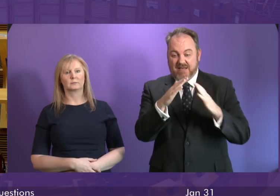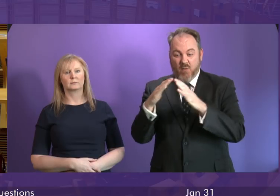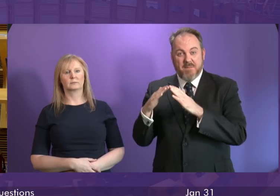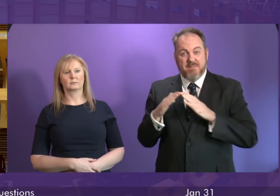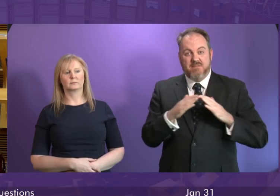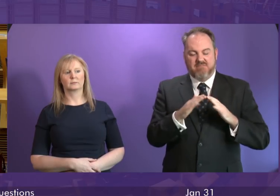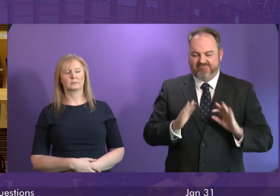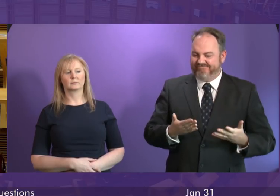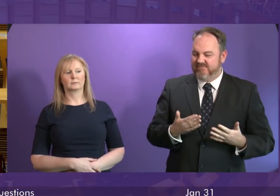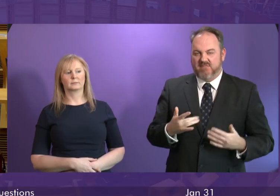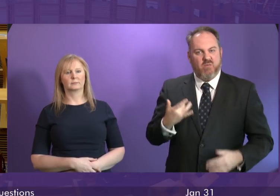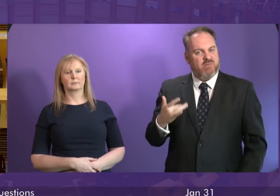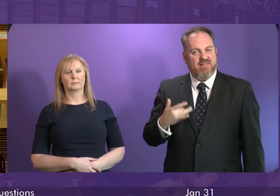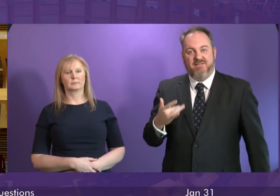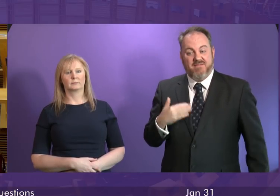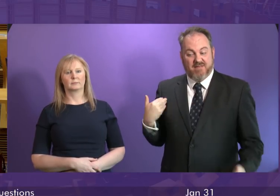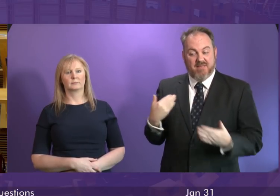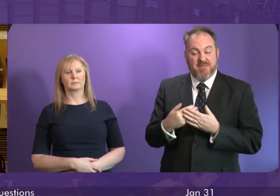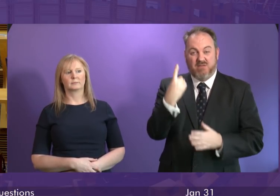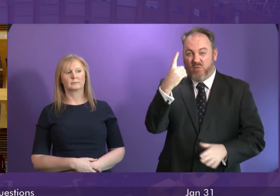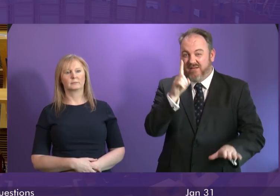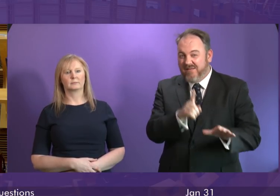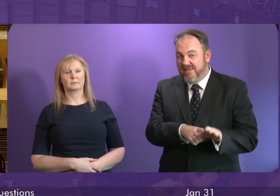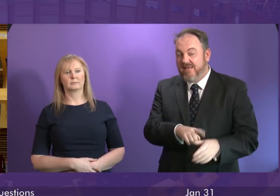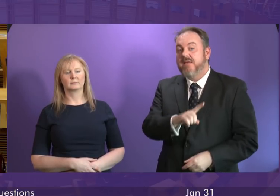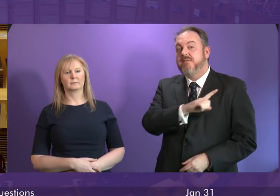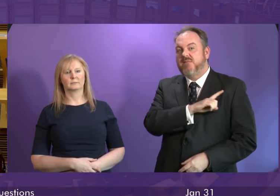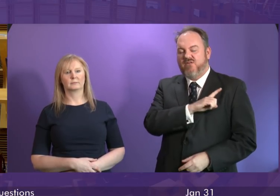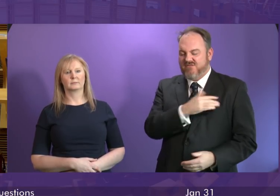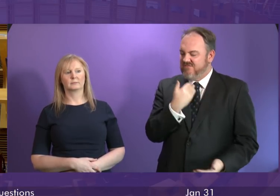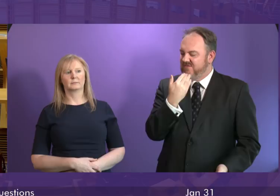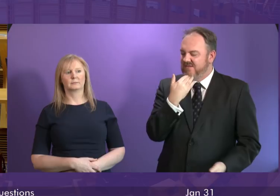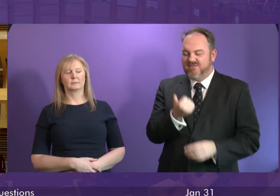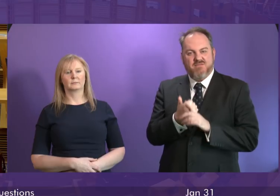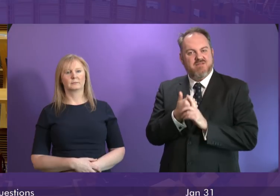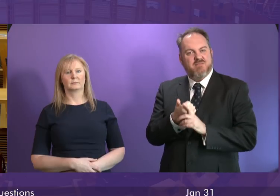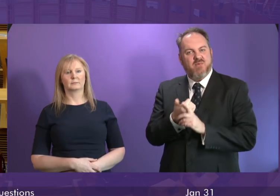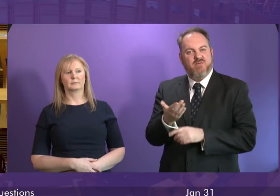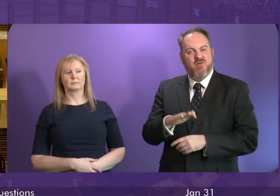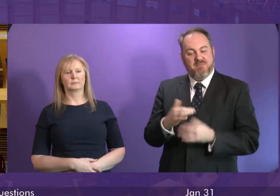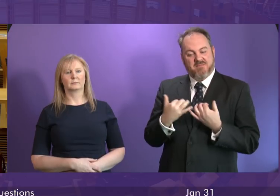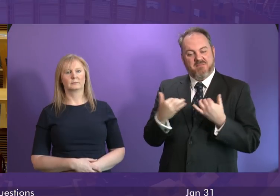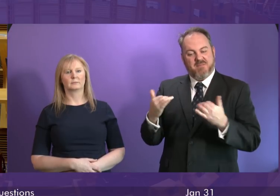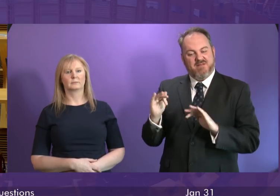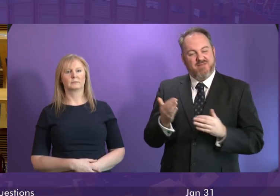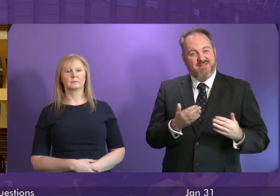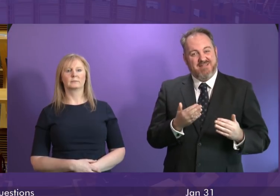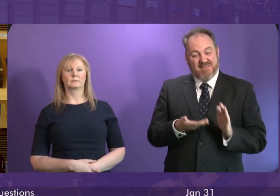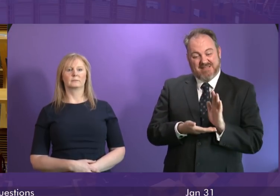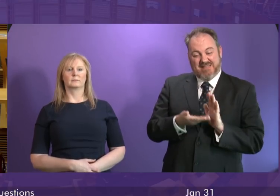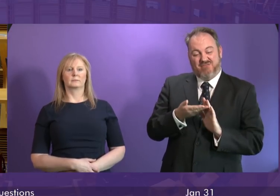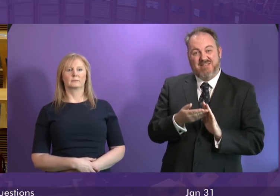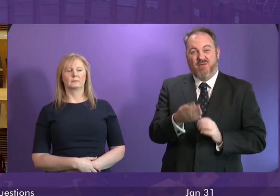themselves homeless in Scotland in the last year as a result of a lack of support from these public services that's a rise of